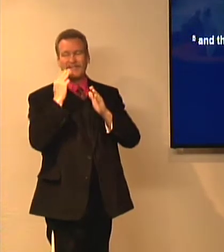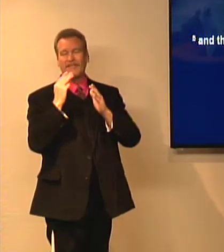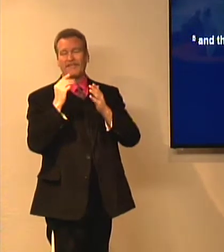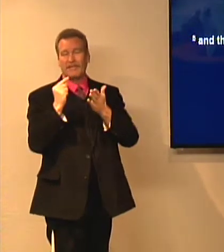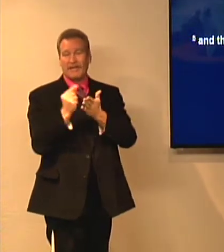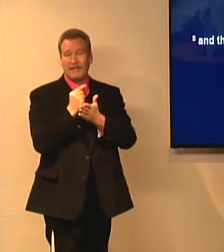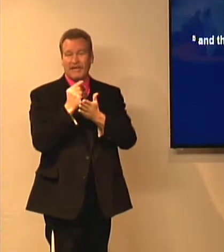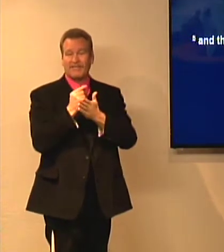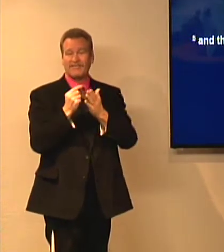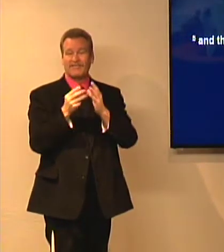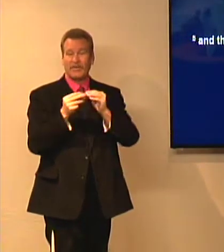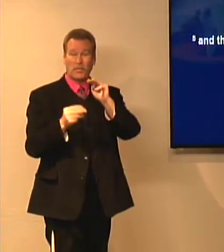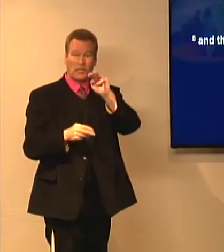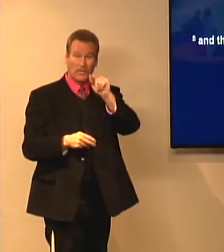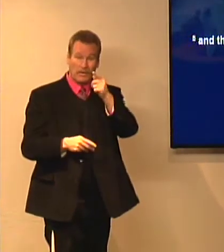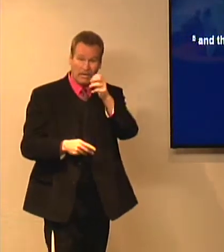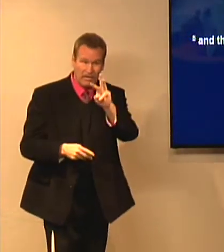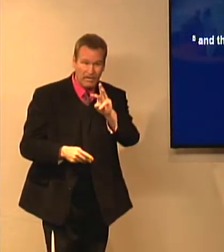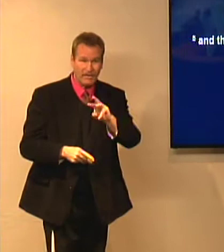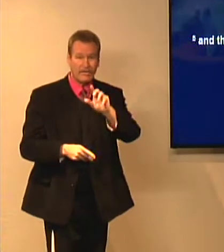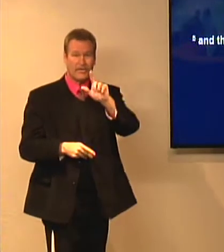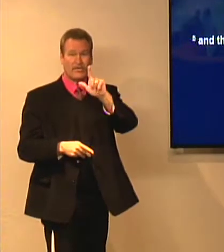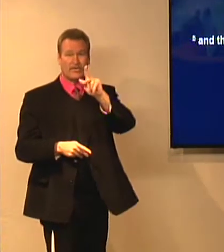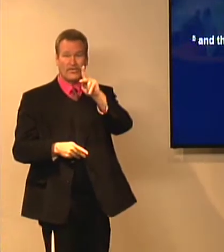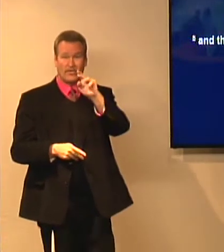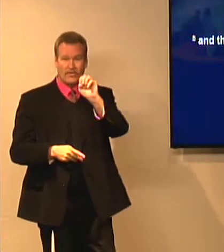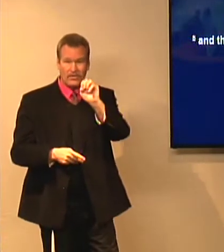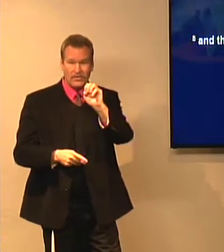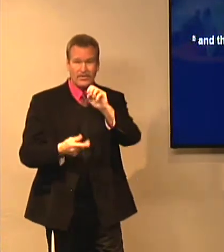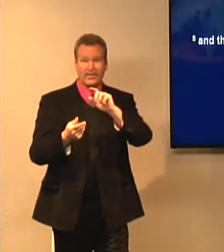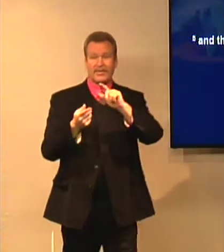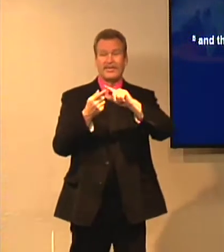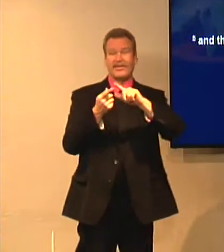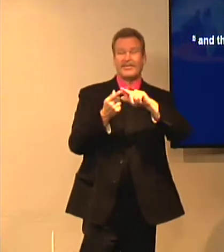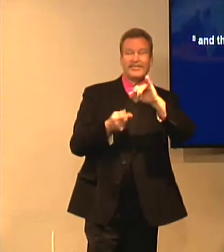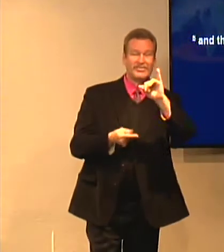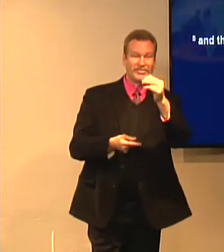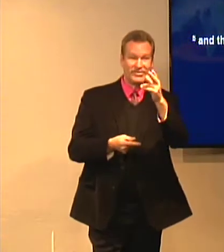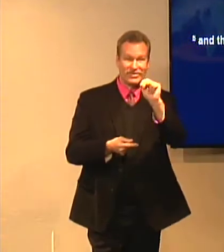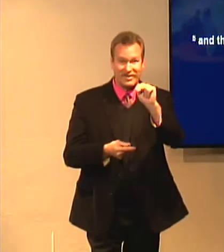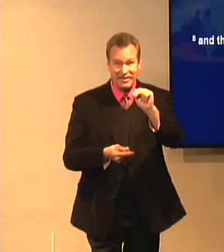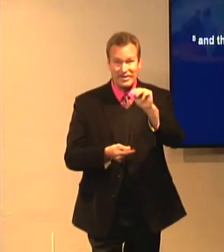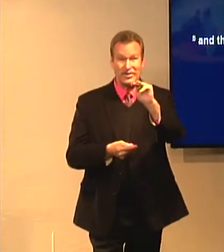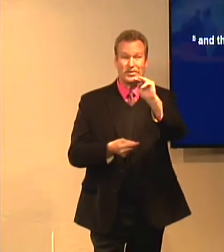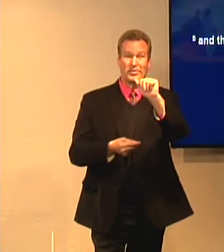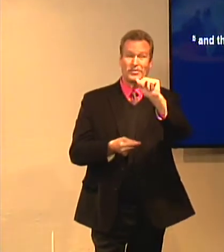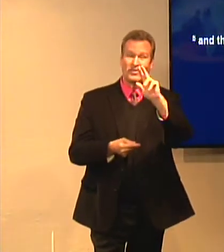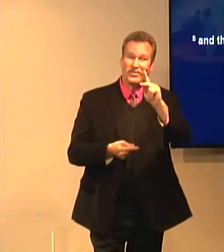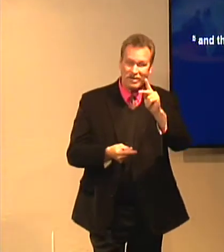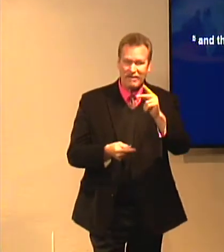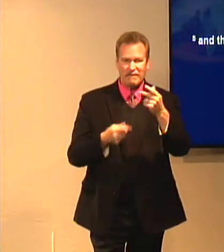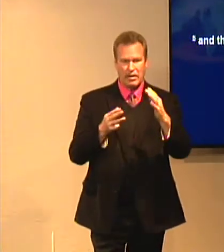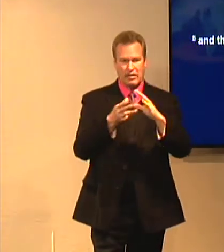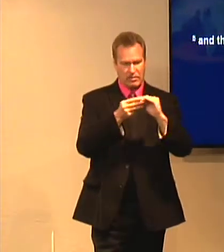in the gospel. And you see this in Mark, Matthew, and Luke, John, Mark,